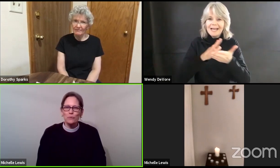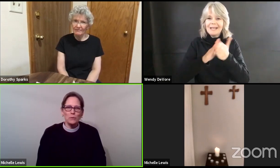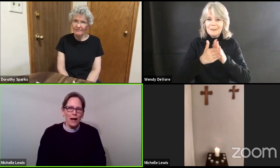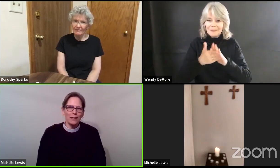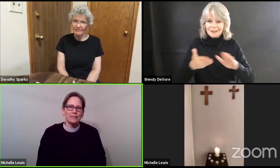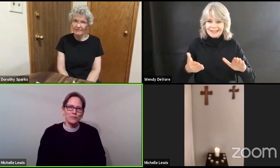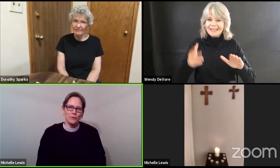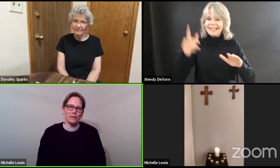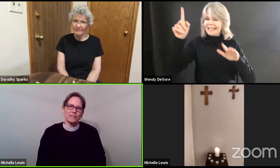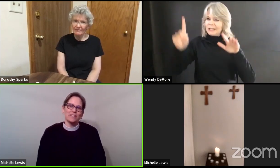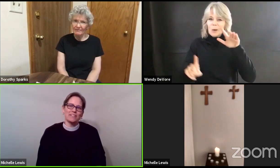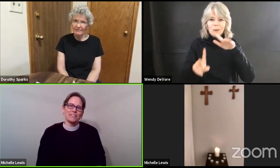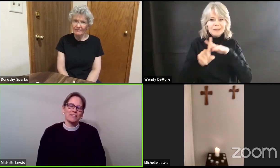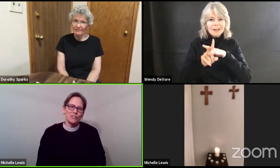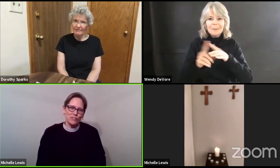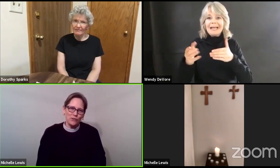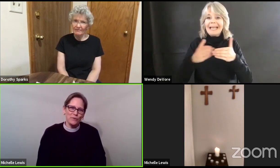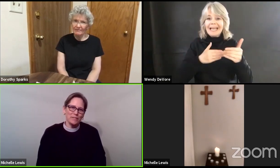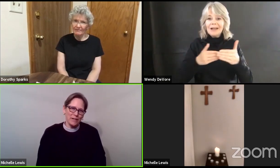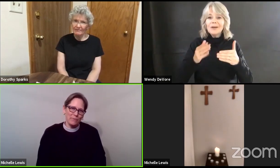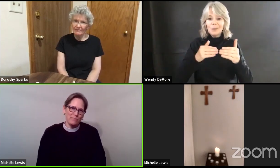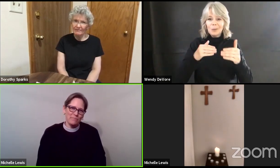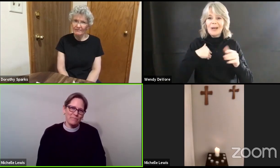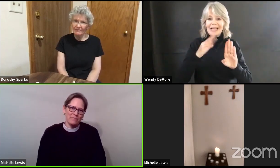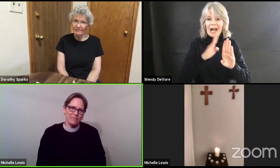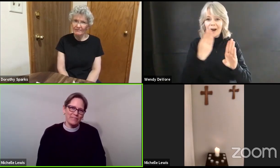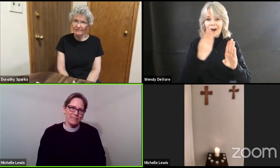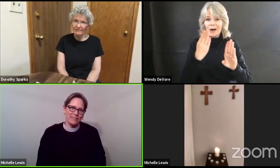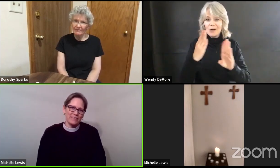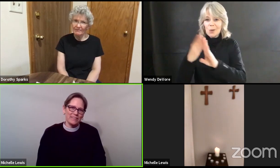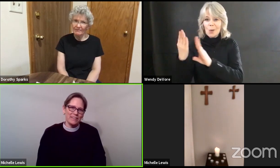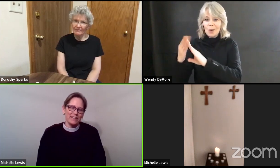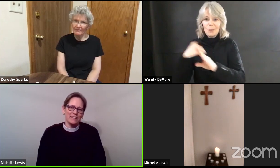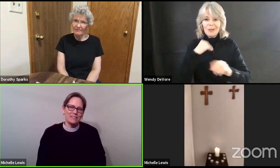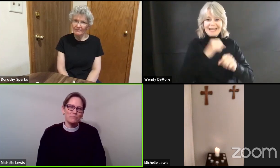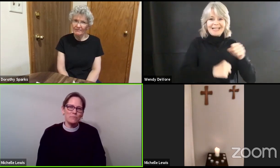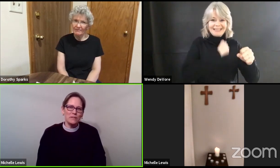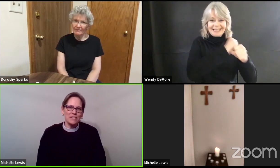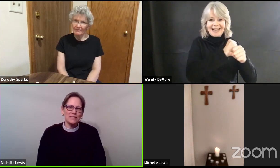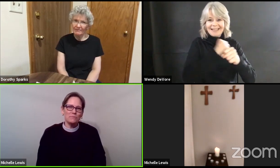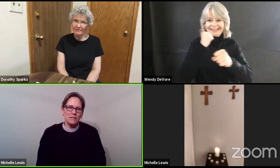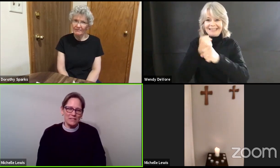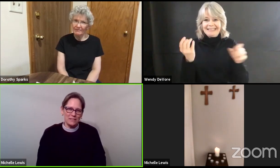locked doors shows up brings peace